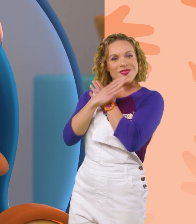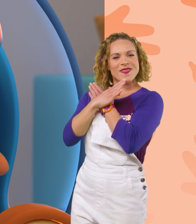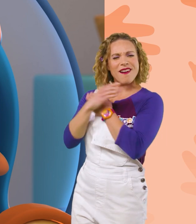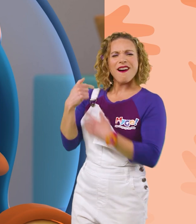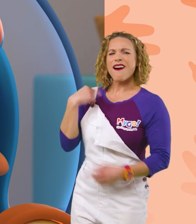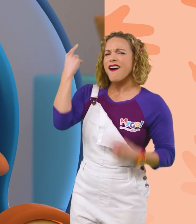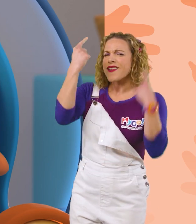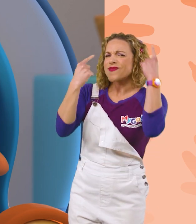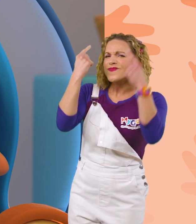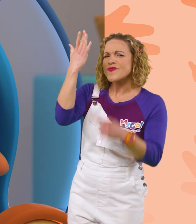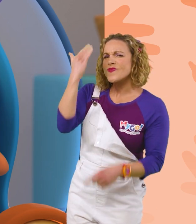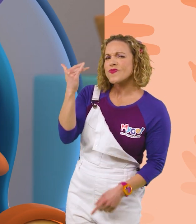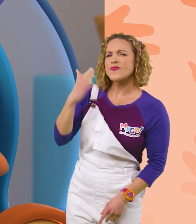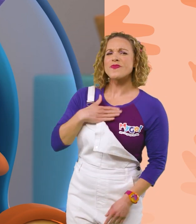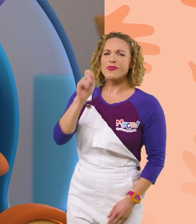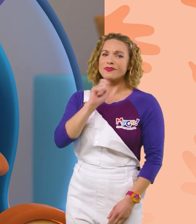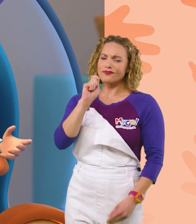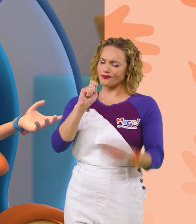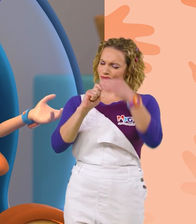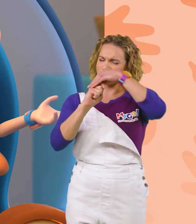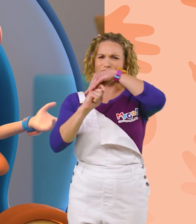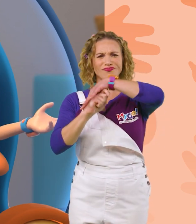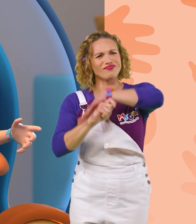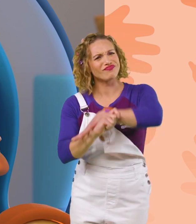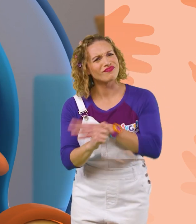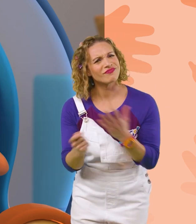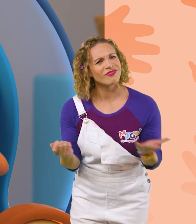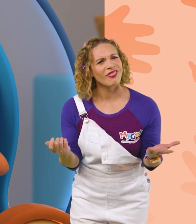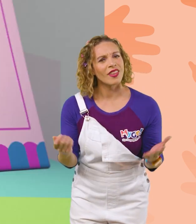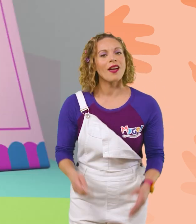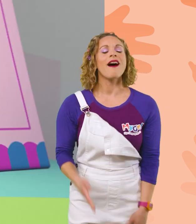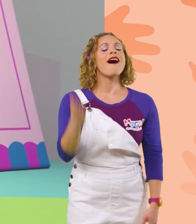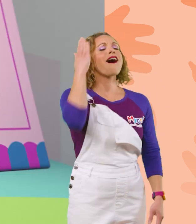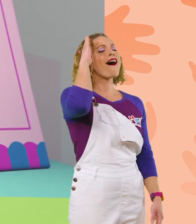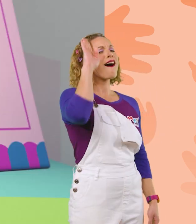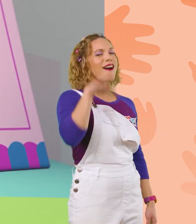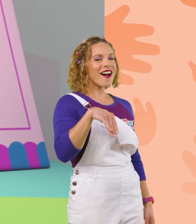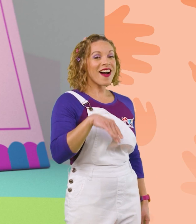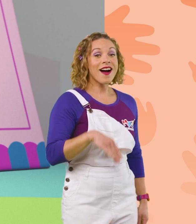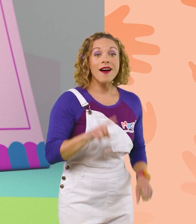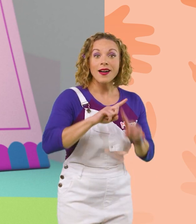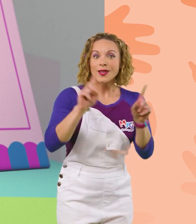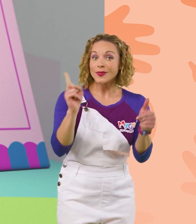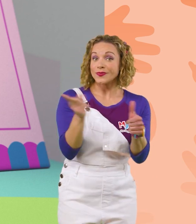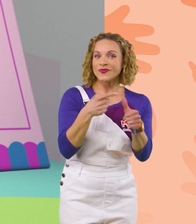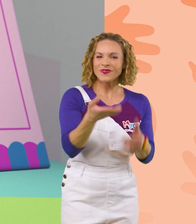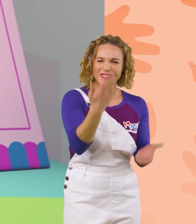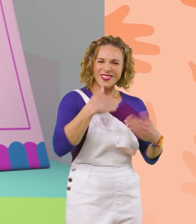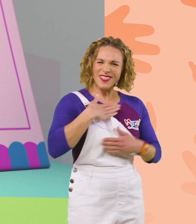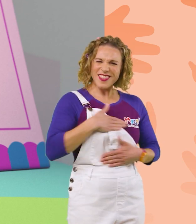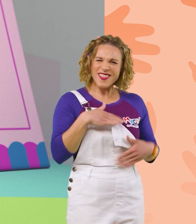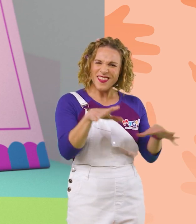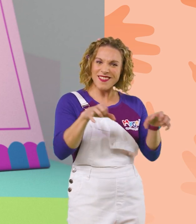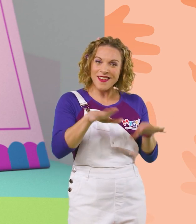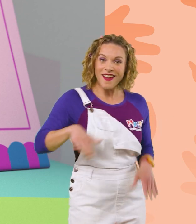I was wondering why my popsicle always melts down my hand! Oh, I know that one! But first, let's have some frozen fun!